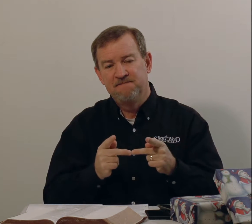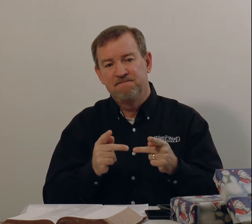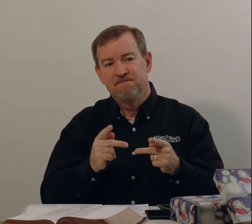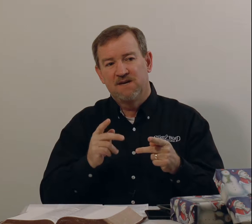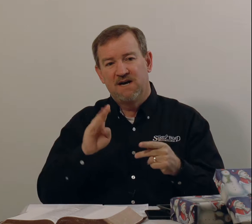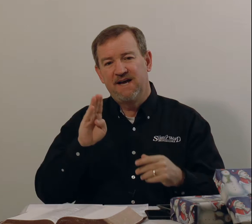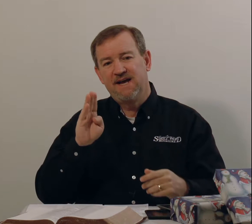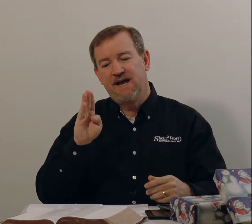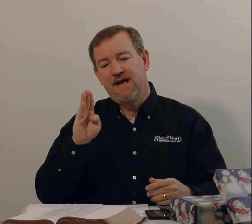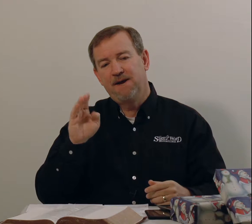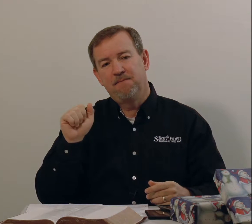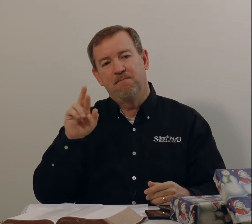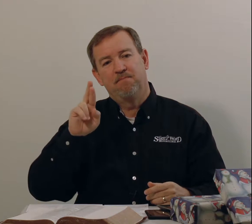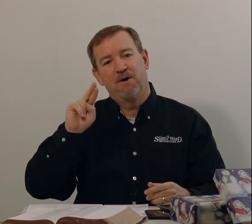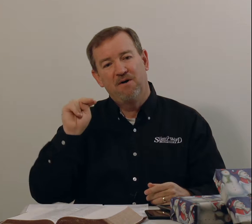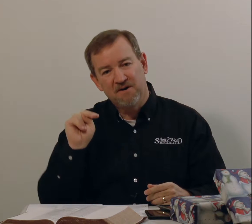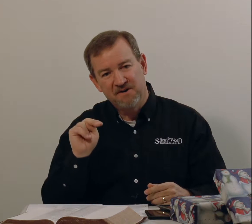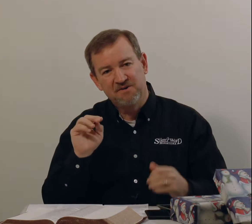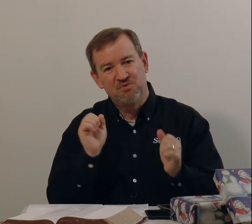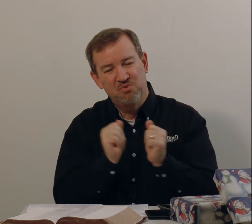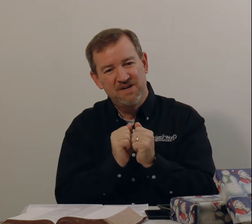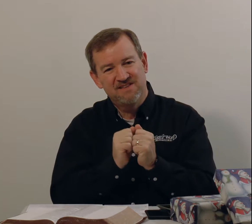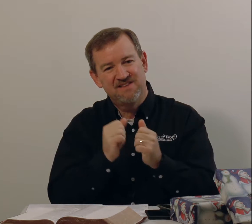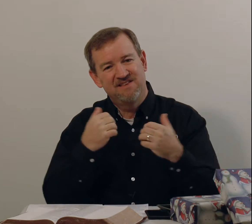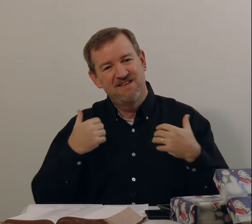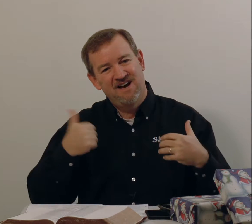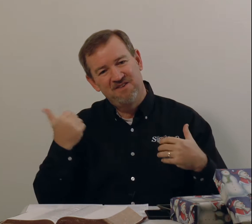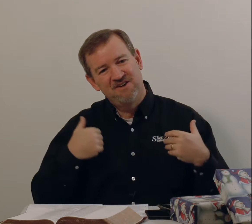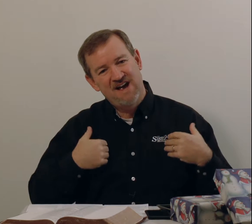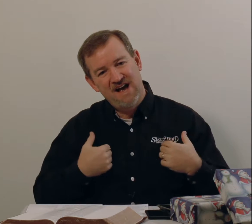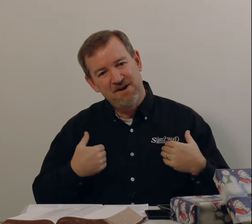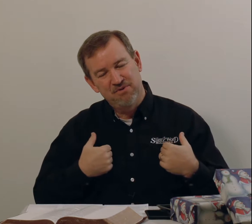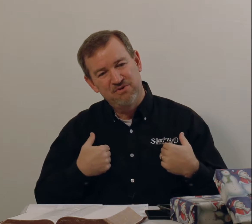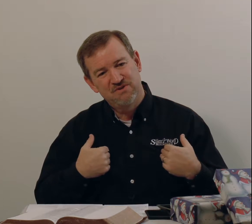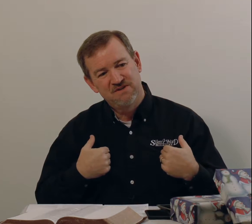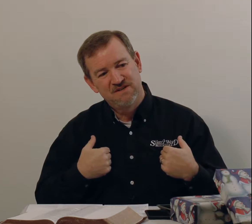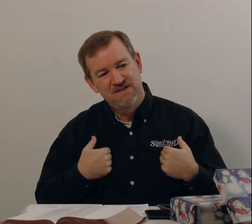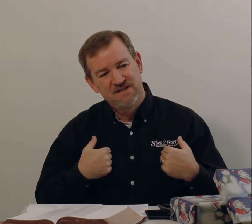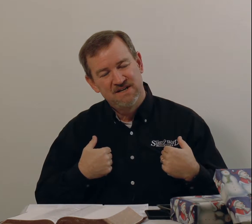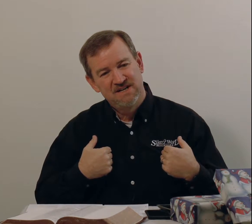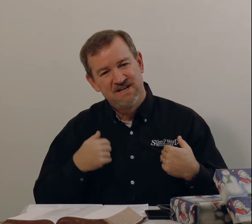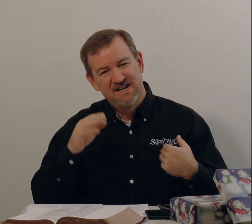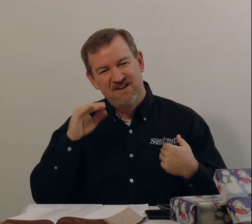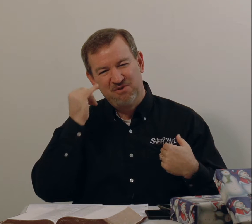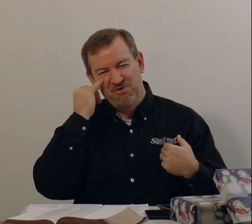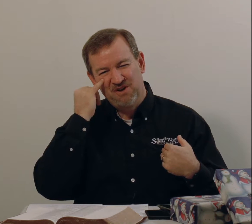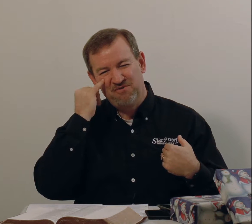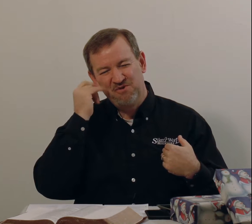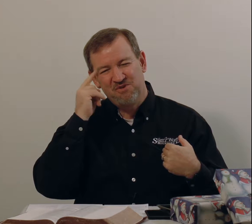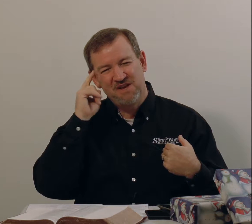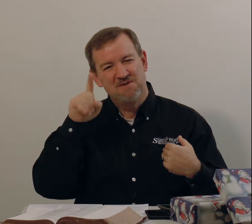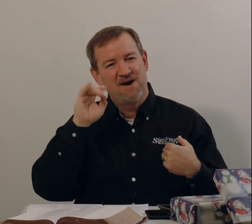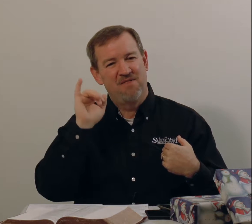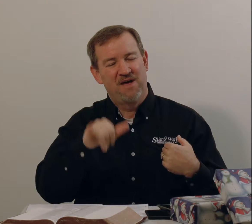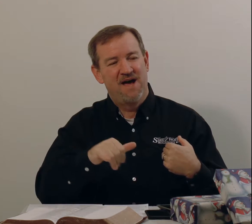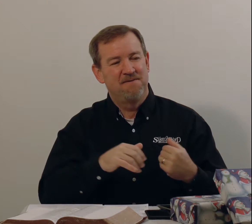a barn with the other animals. If you think about that,